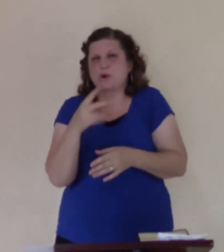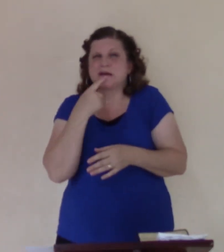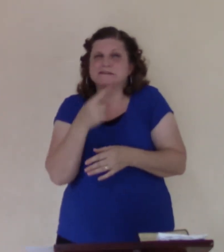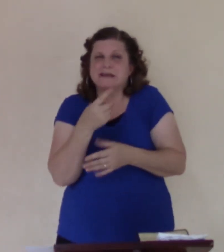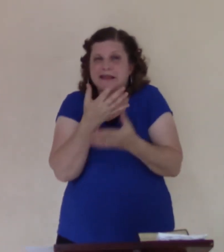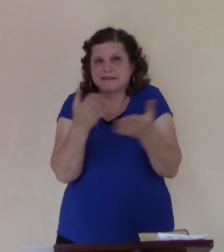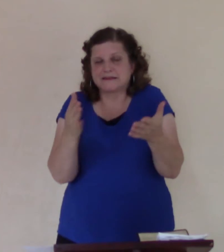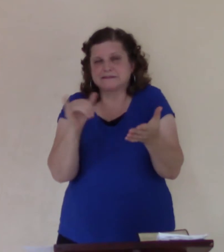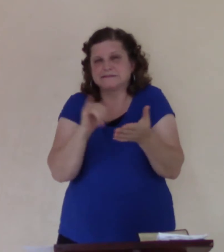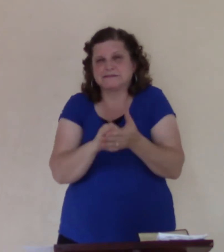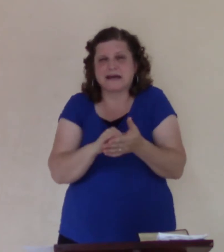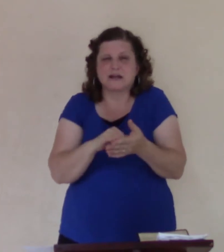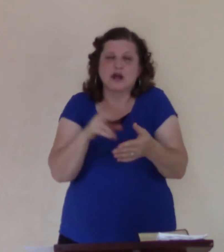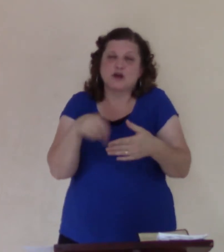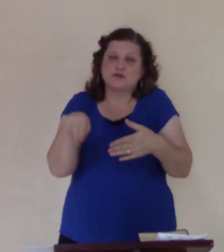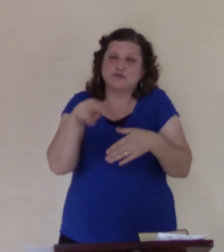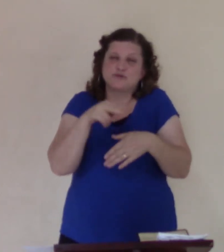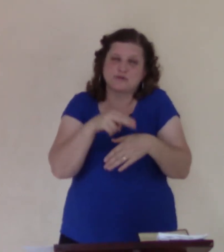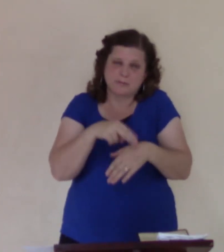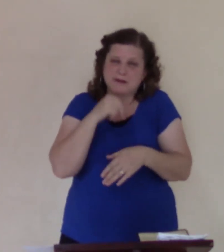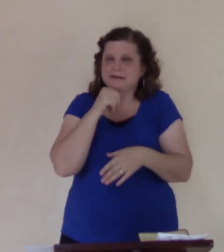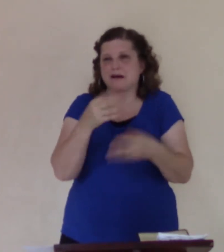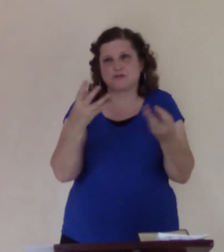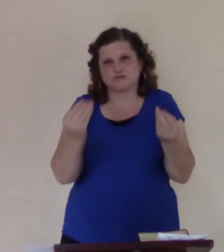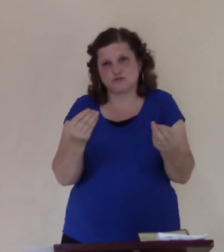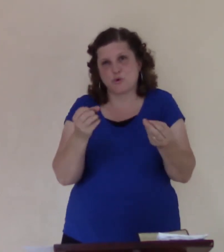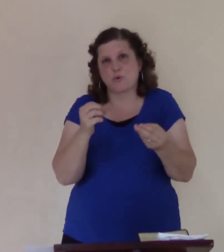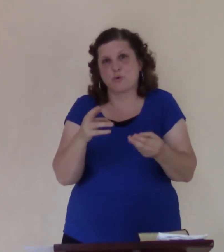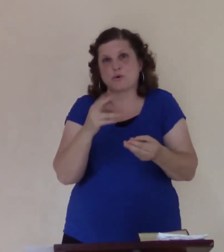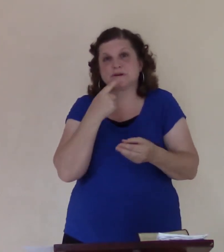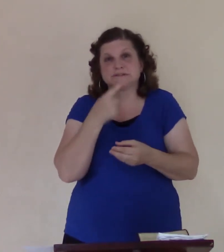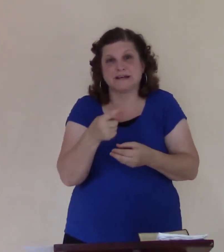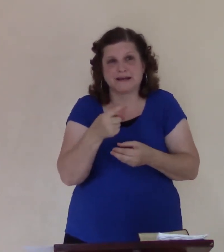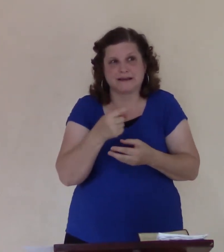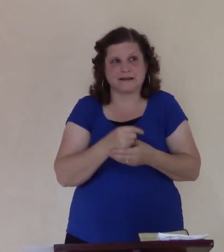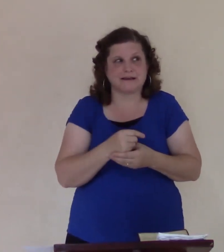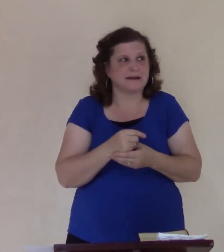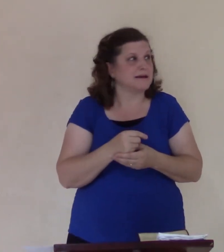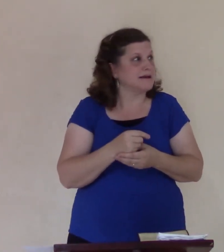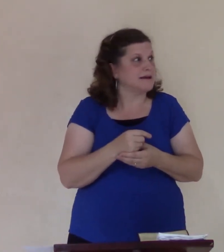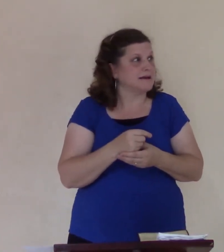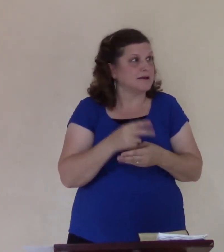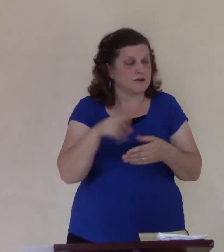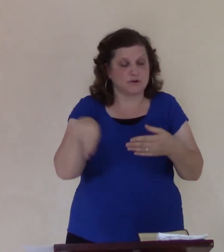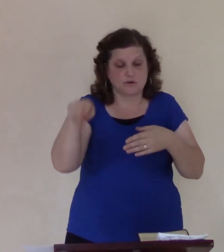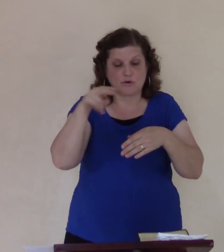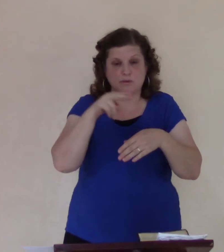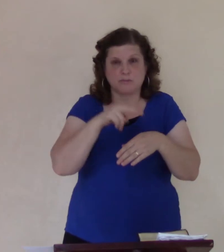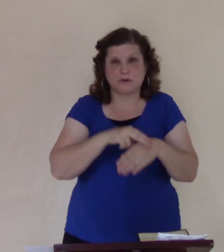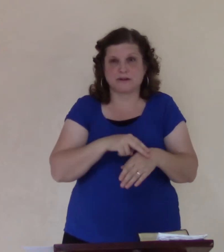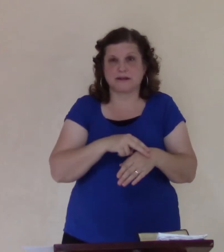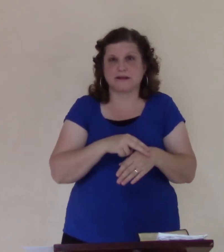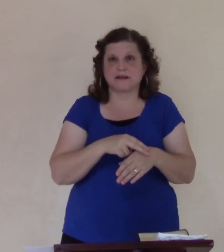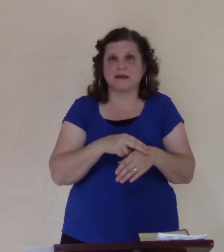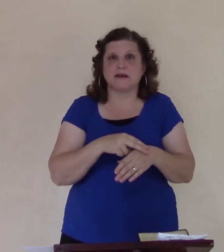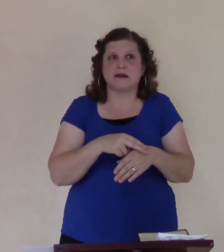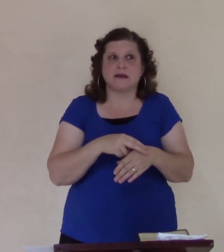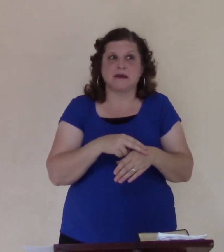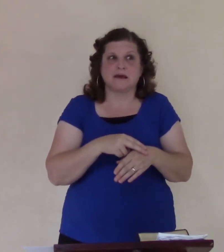to make decisions in our life that normally we're not made if we're not in so angry. And this anger can